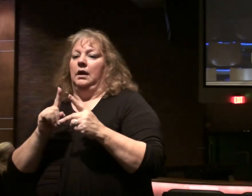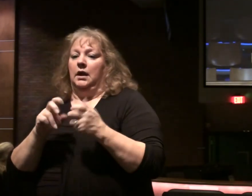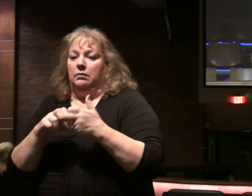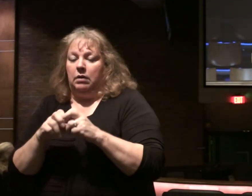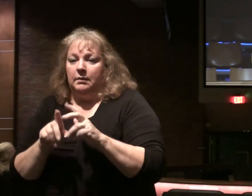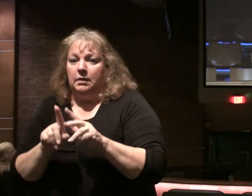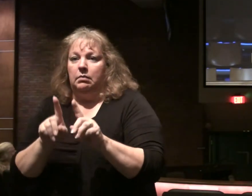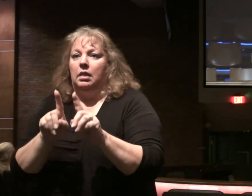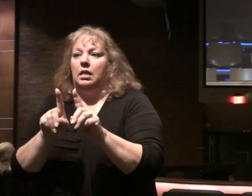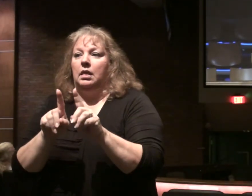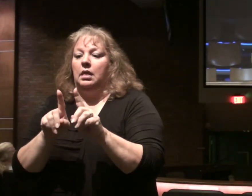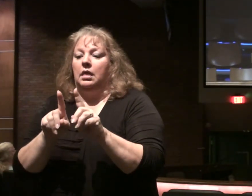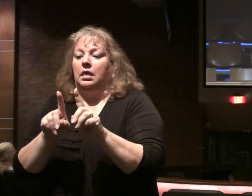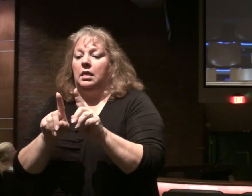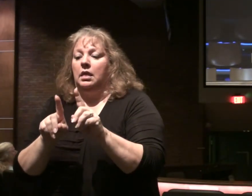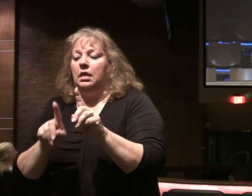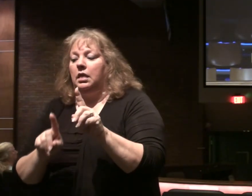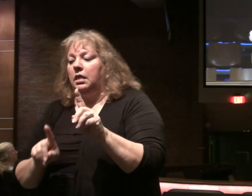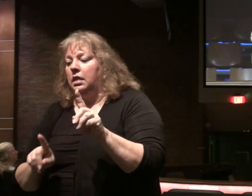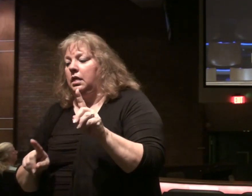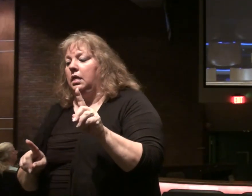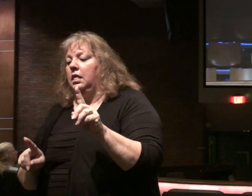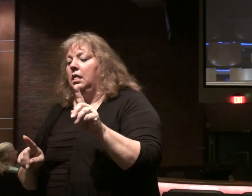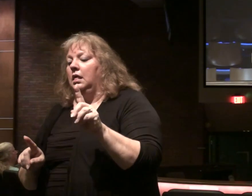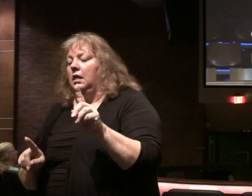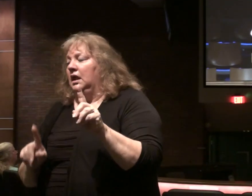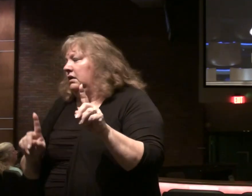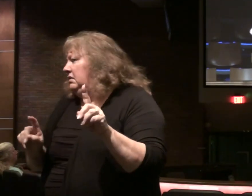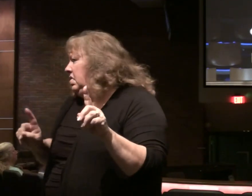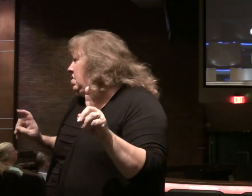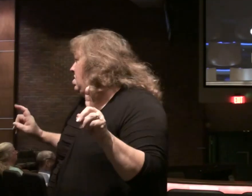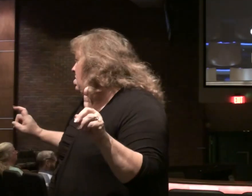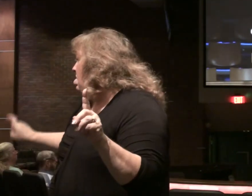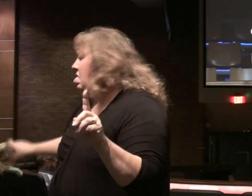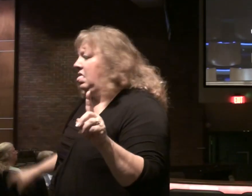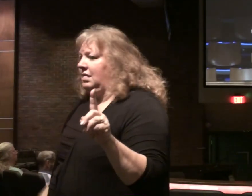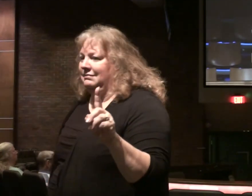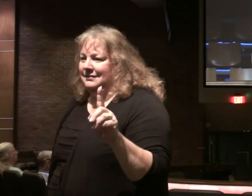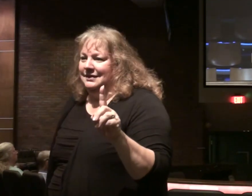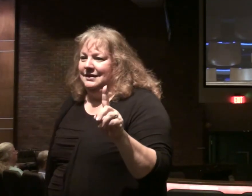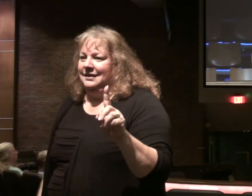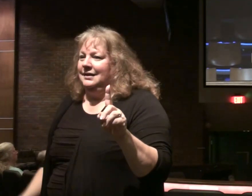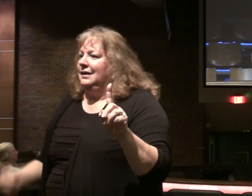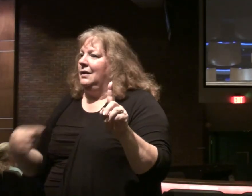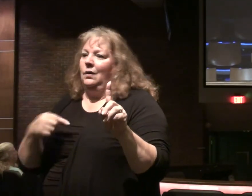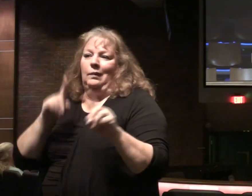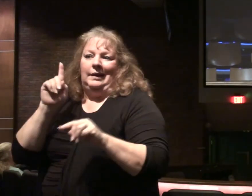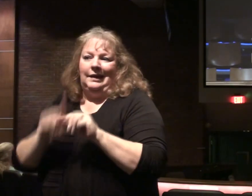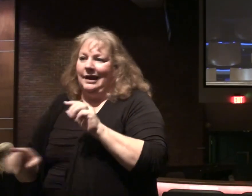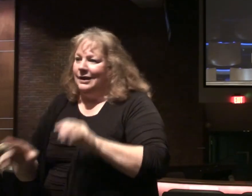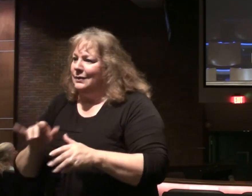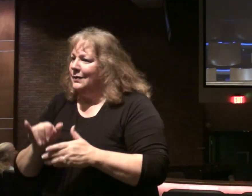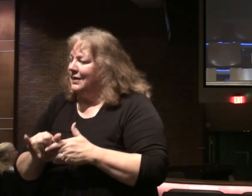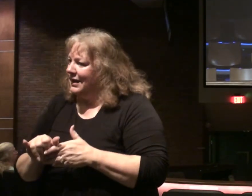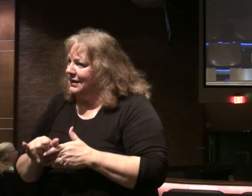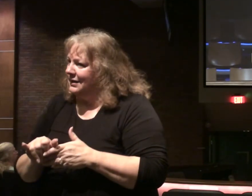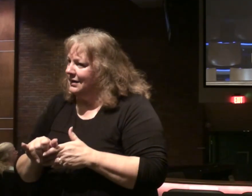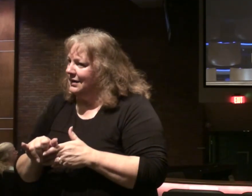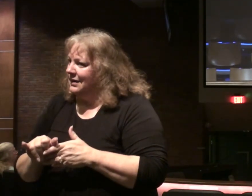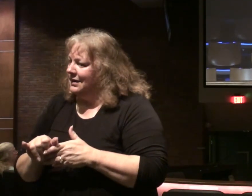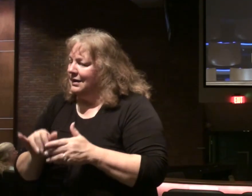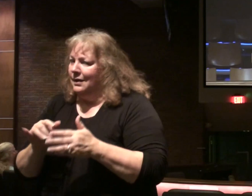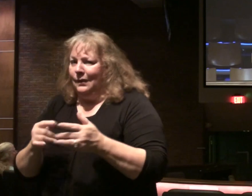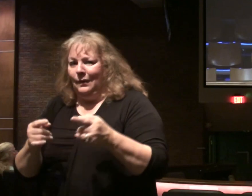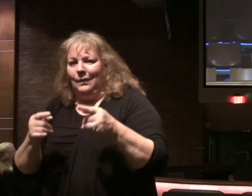up. They slip in the slew of the spawn. He gets himself out. And runs back the other way. That's what we're not to do. And what happens when he goes back